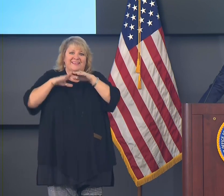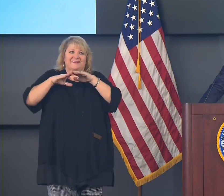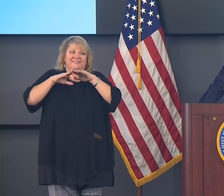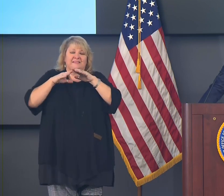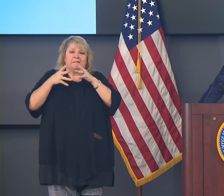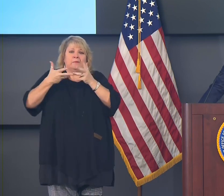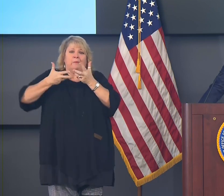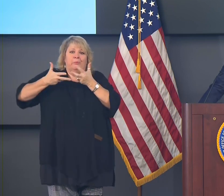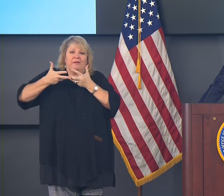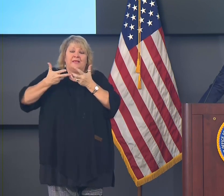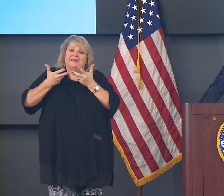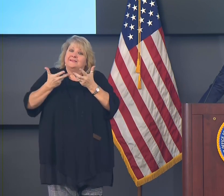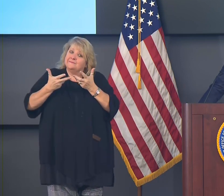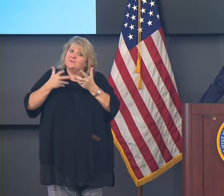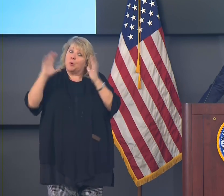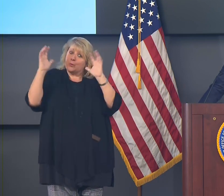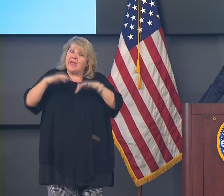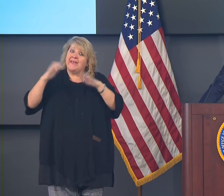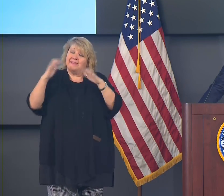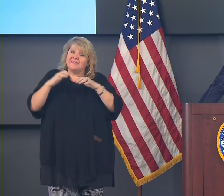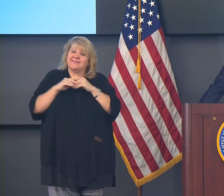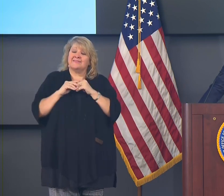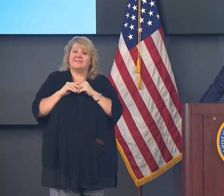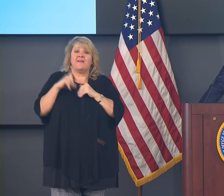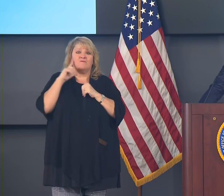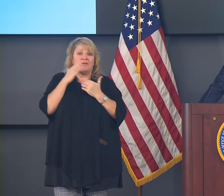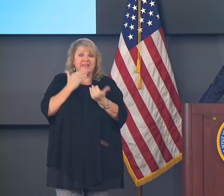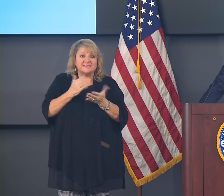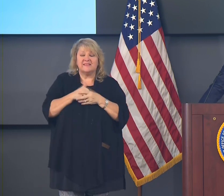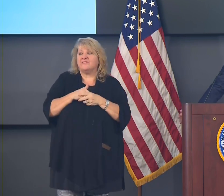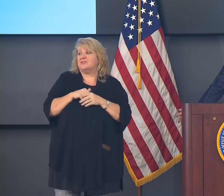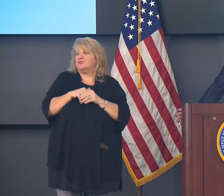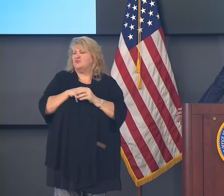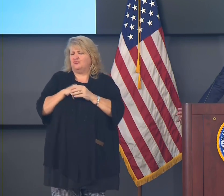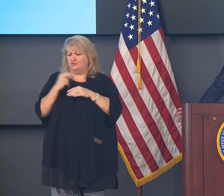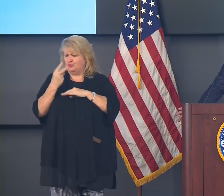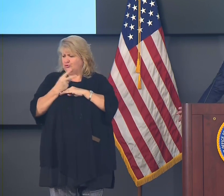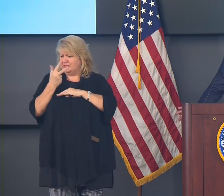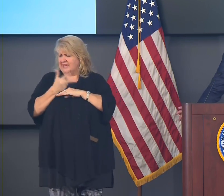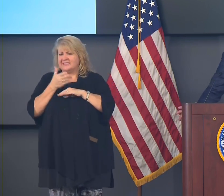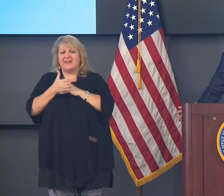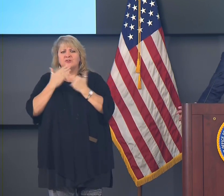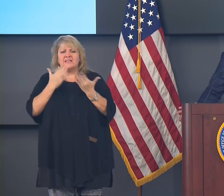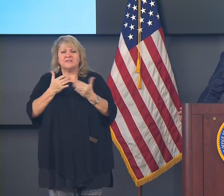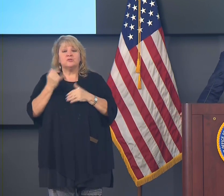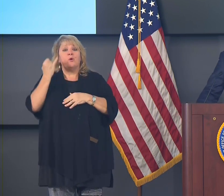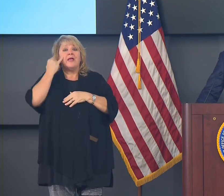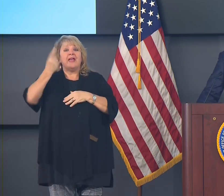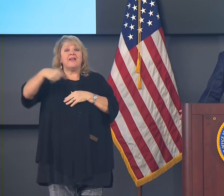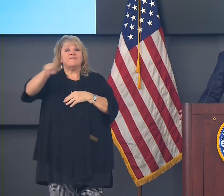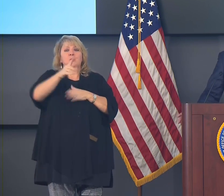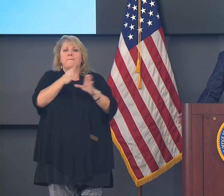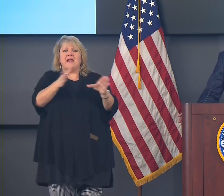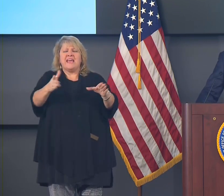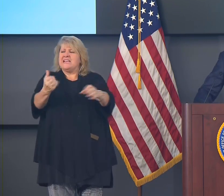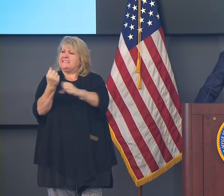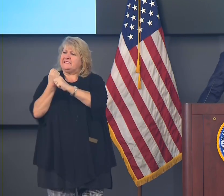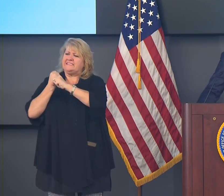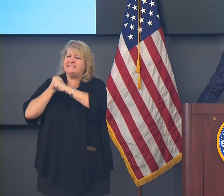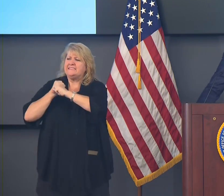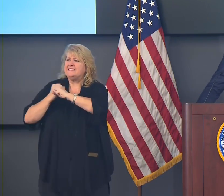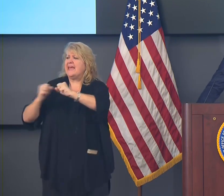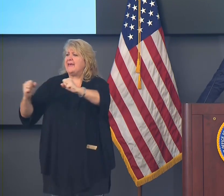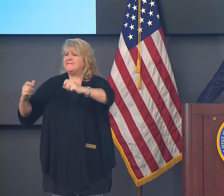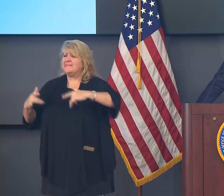Thanksgiving and the few days after Thanksgiving. And so even if you have already planned the safest possible